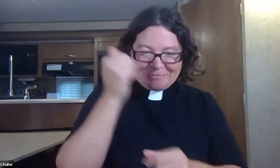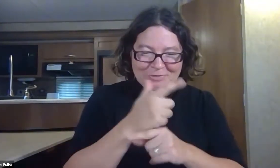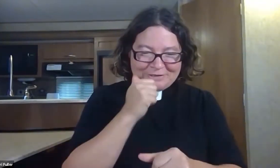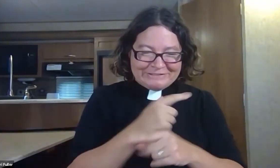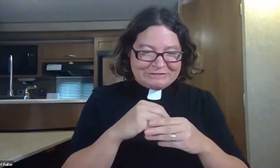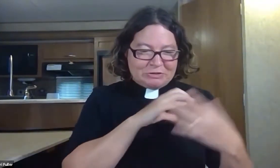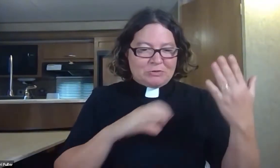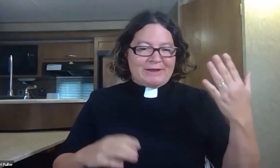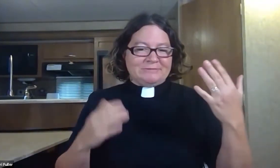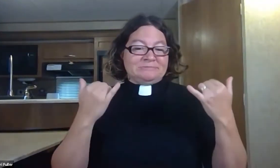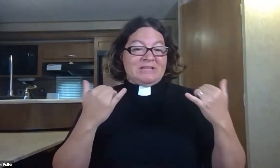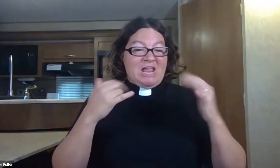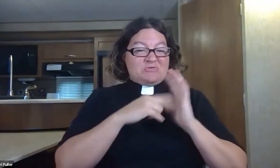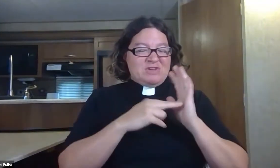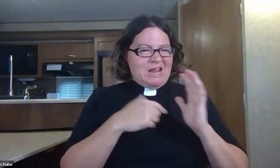Good morning, brothers and sisters in Christ.